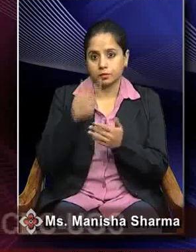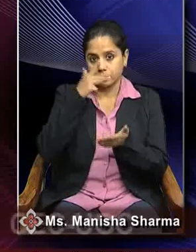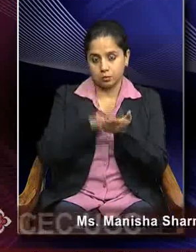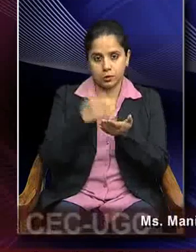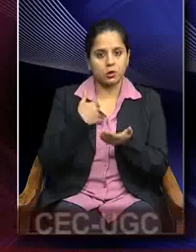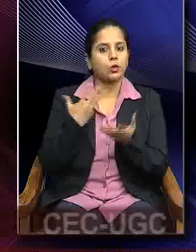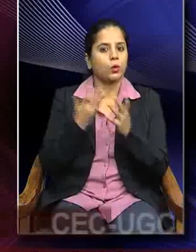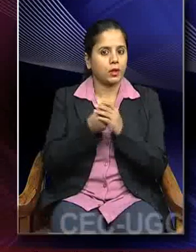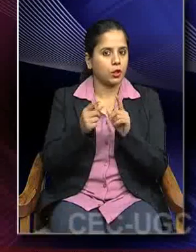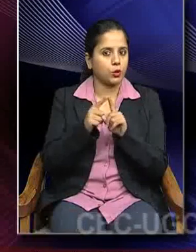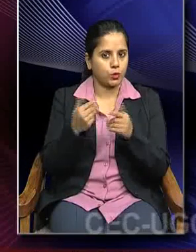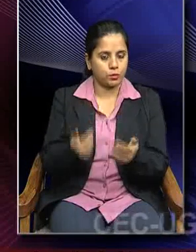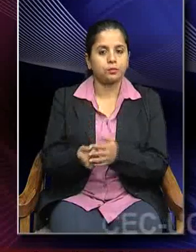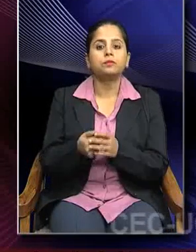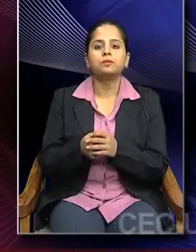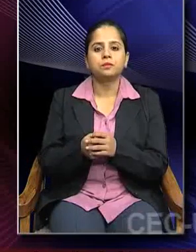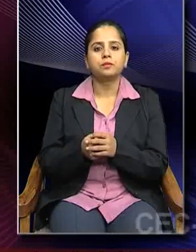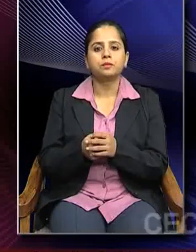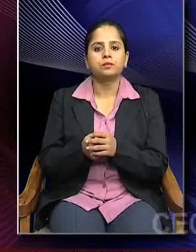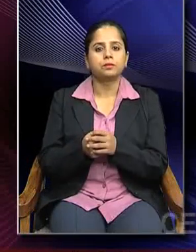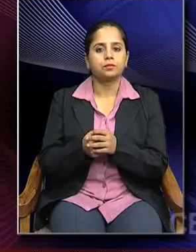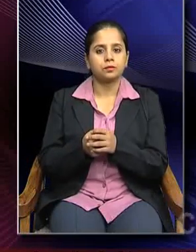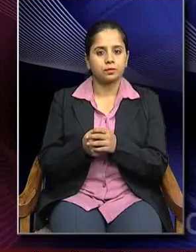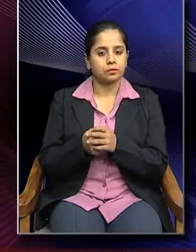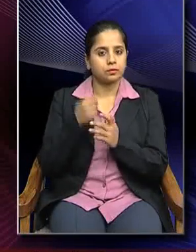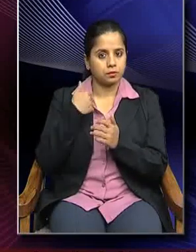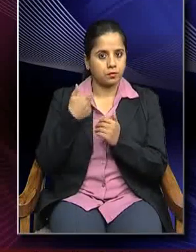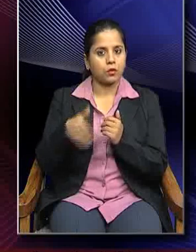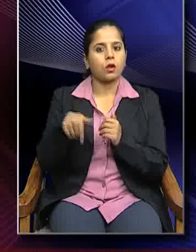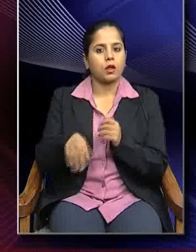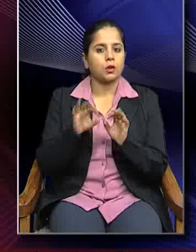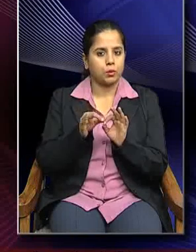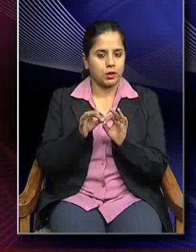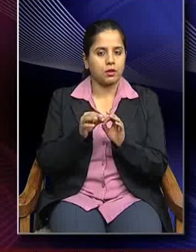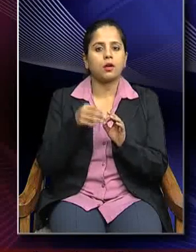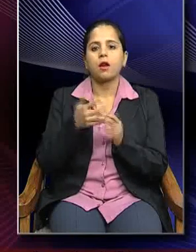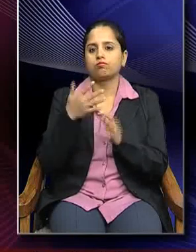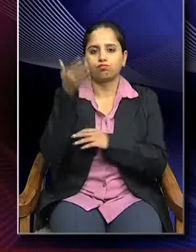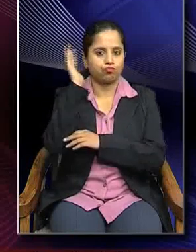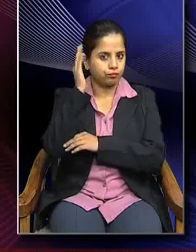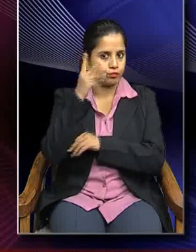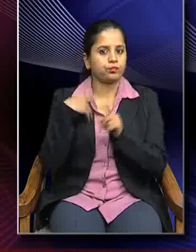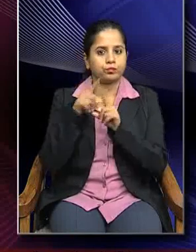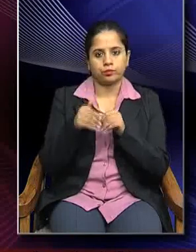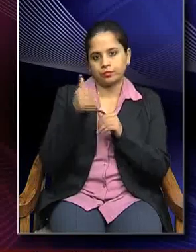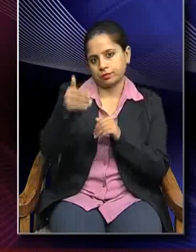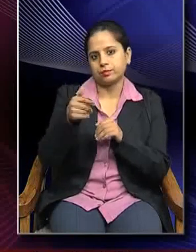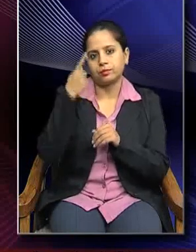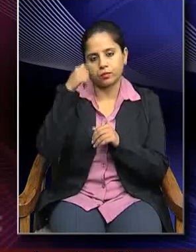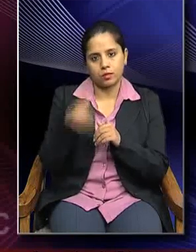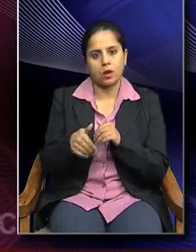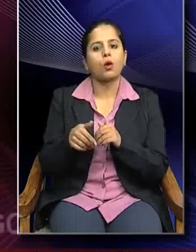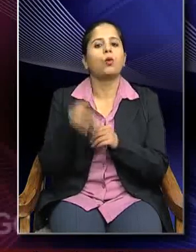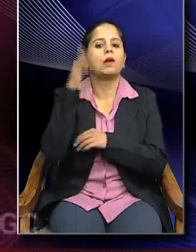Sharma along with us and she would be doing the sign language assistance for this